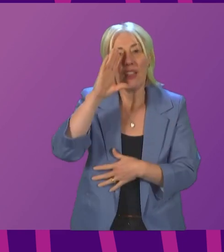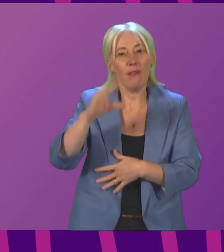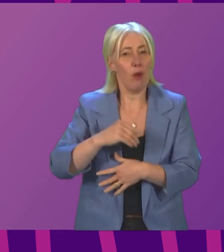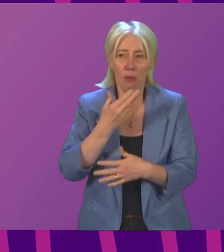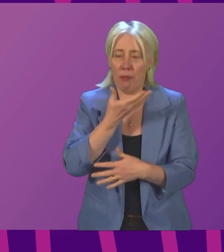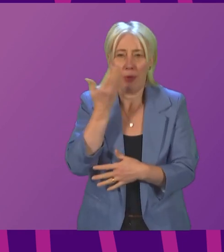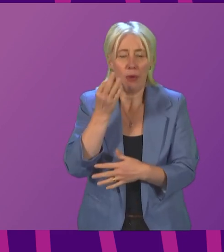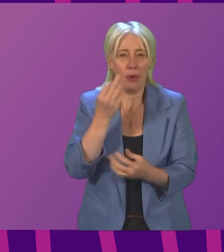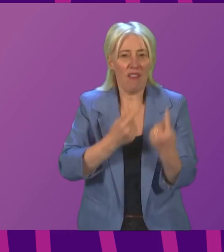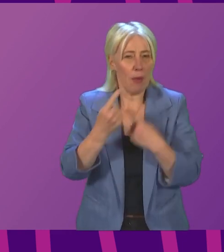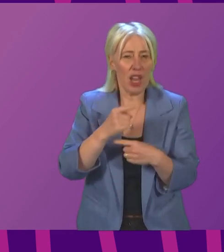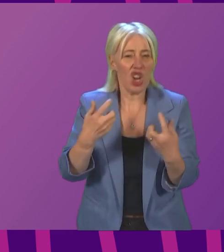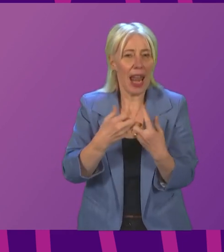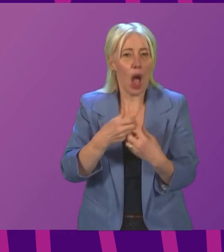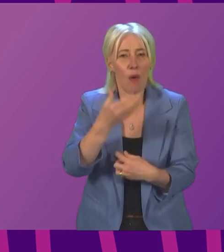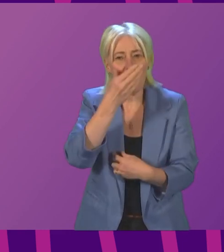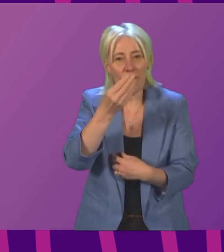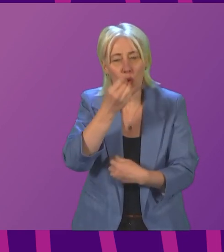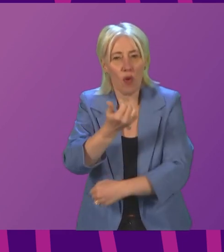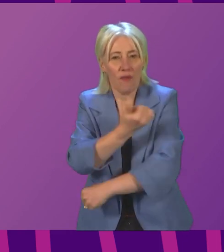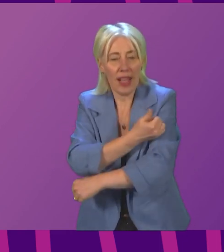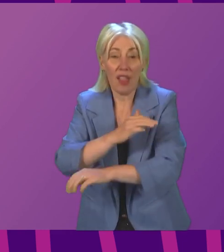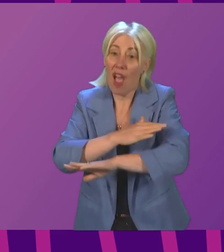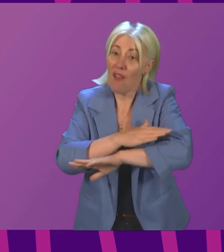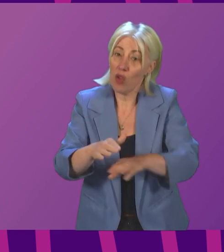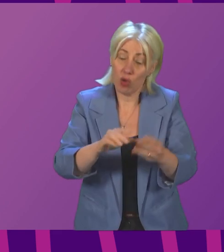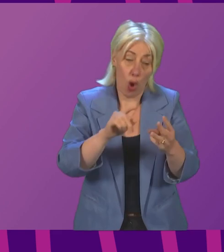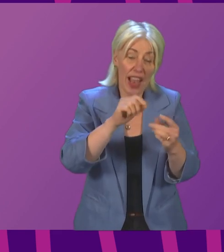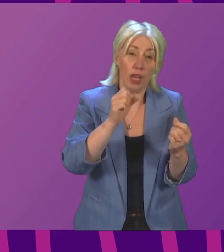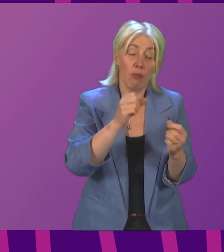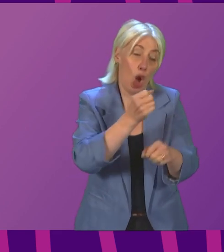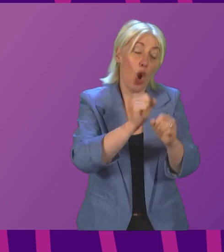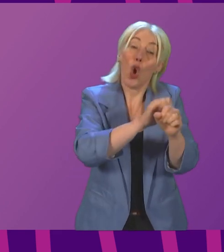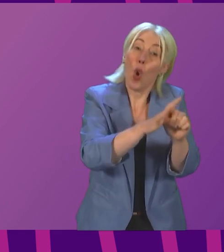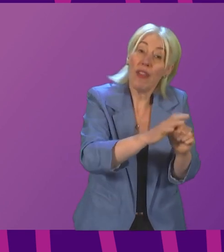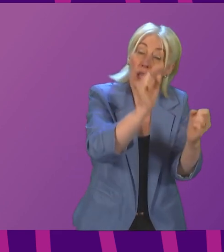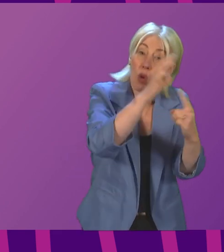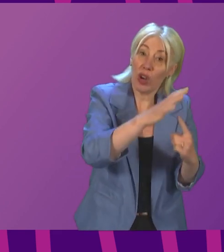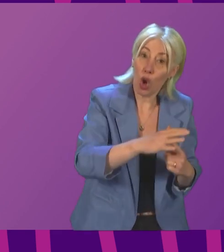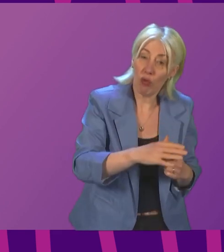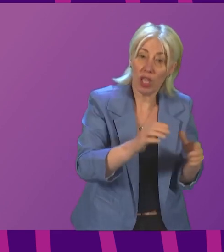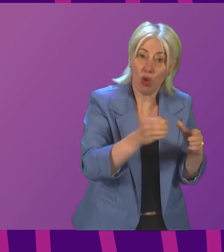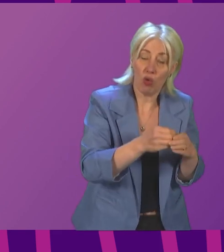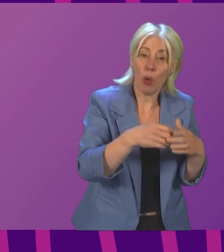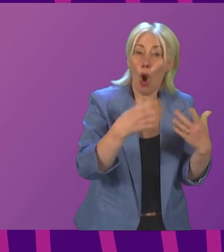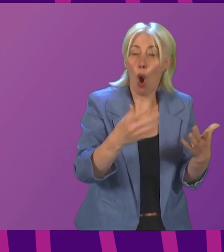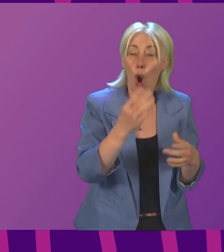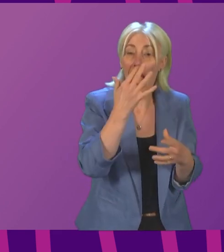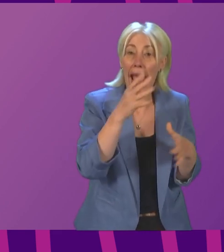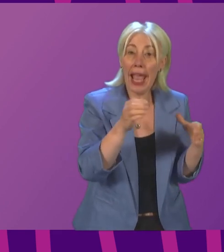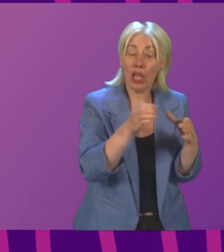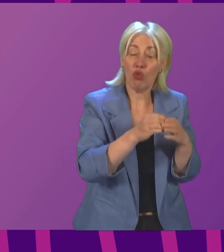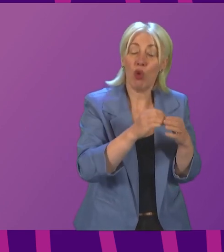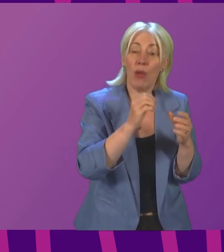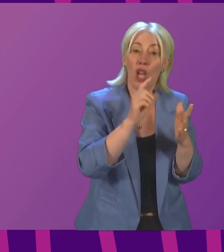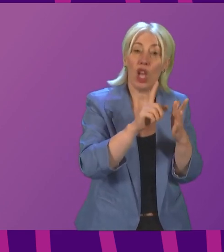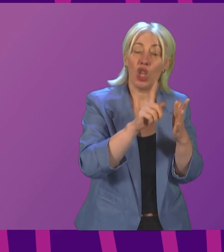about how to get your flu vaccine if you are not in one of the COVID priority groups and are in an age group where the JCVI has not approved